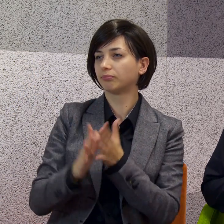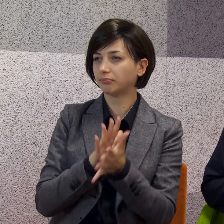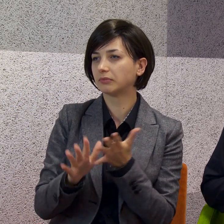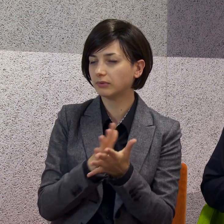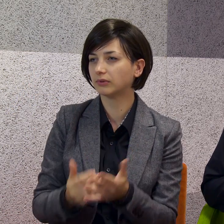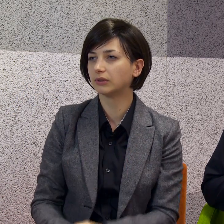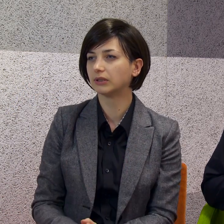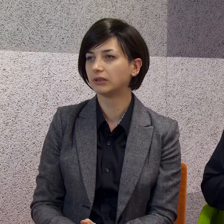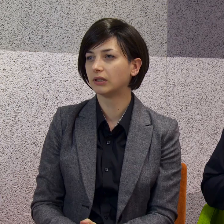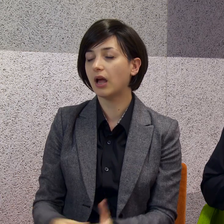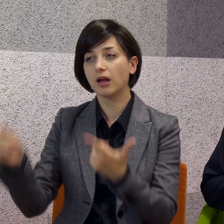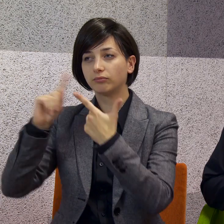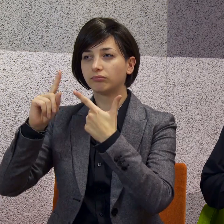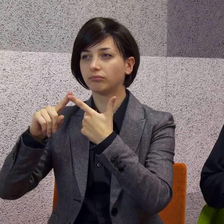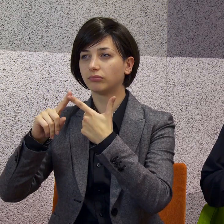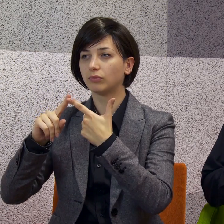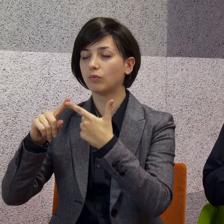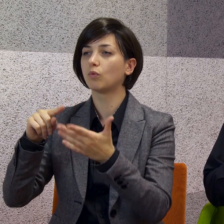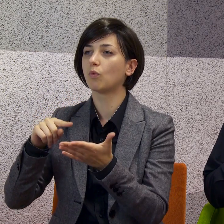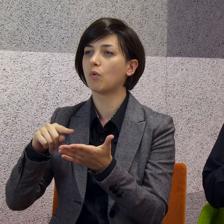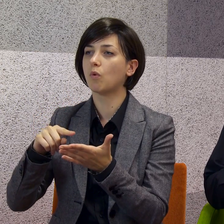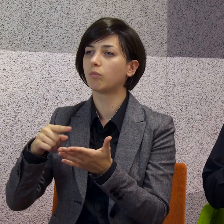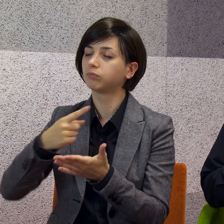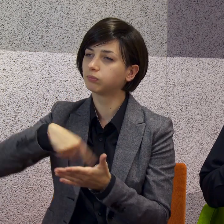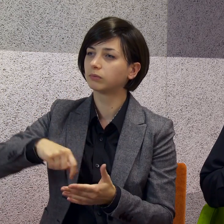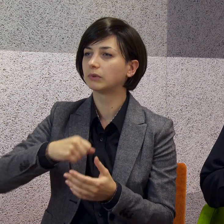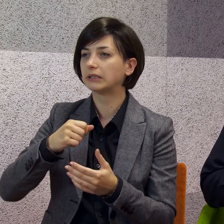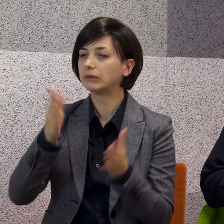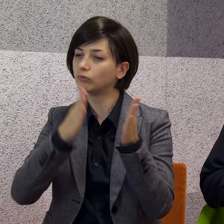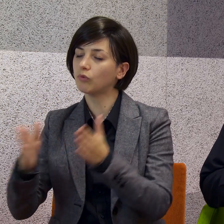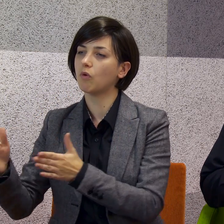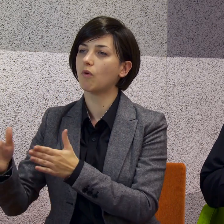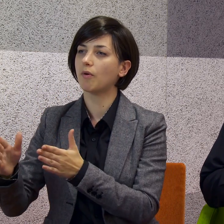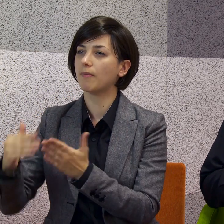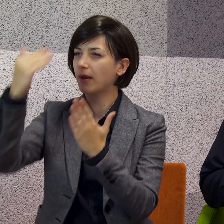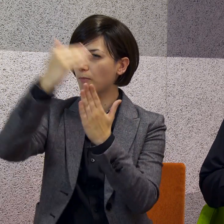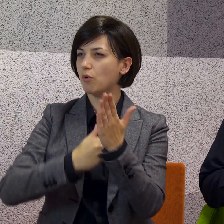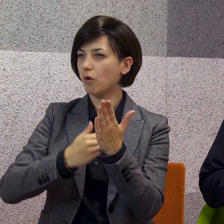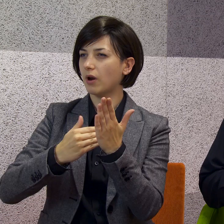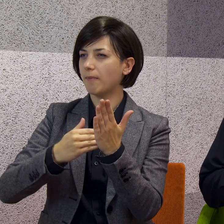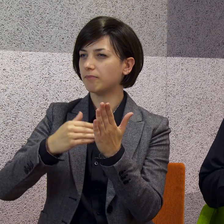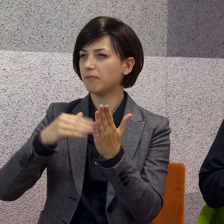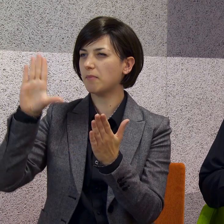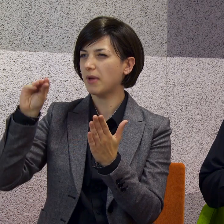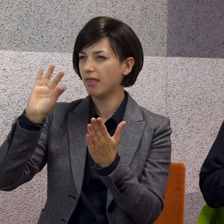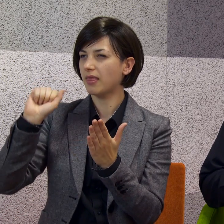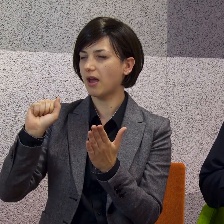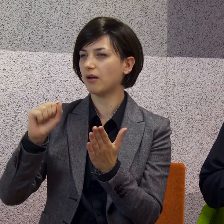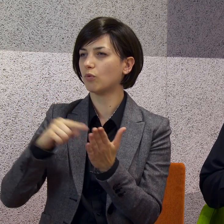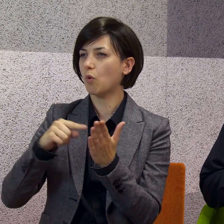And the second one, we have a working beta. This is an automatic translation system and